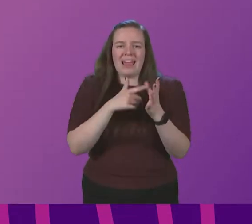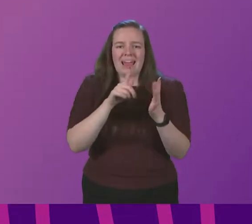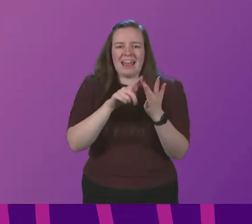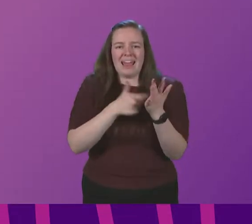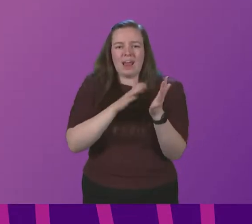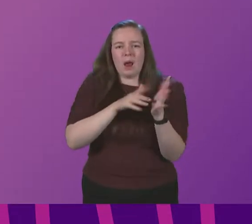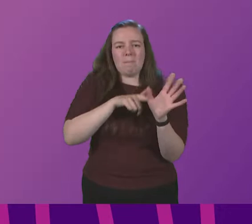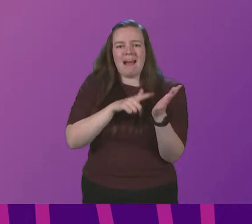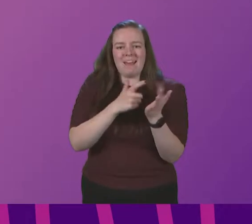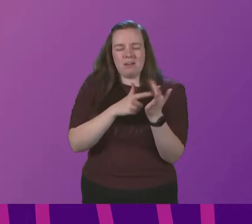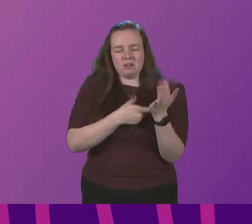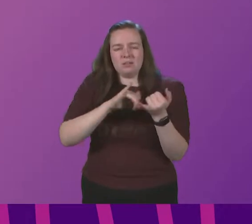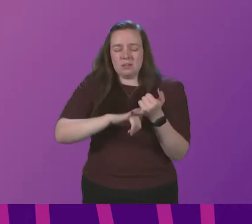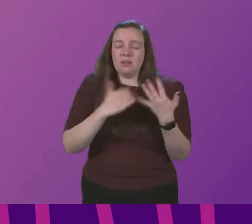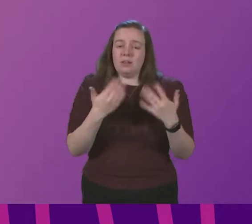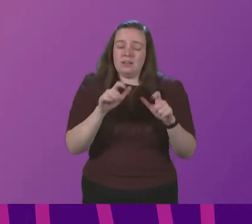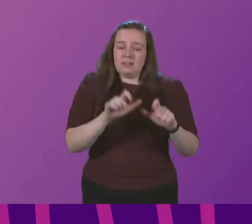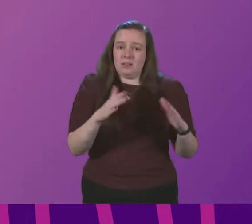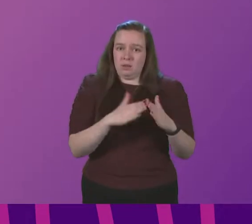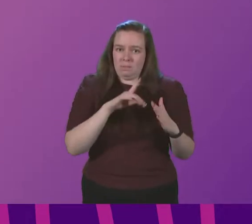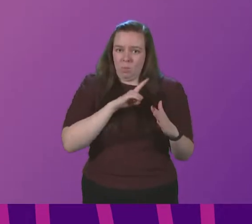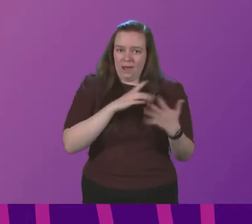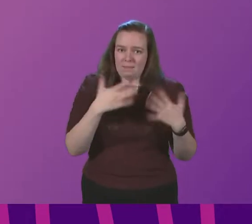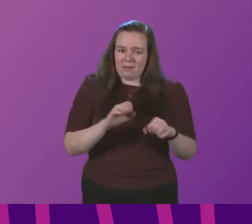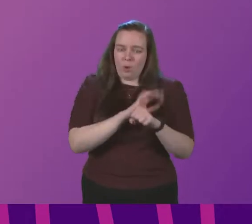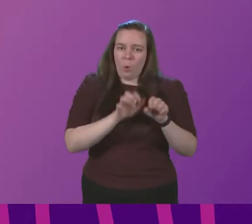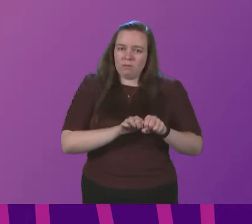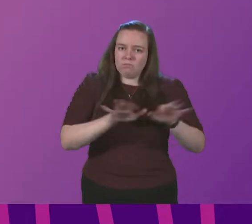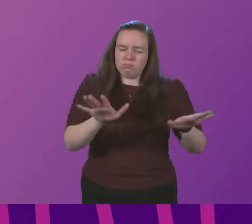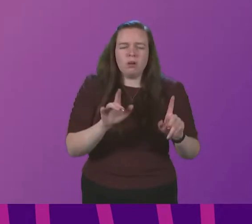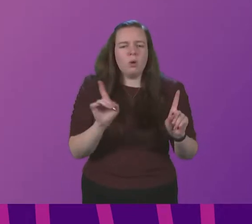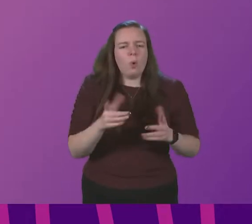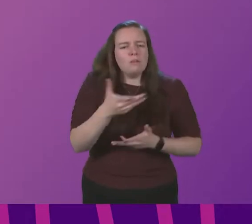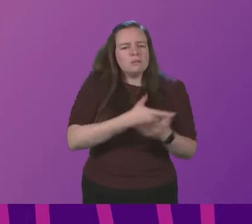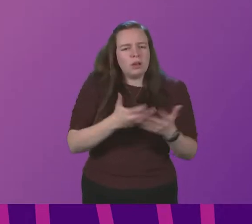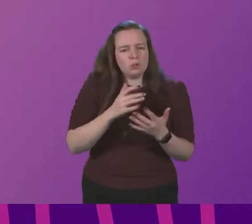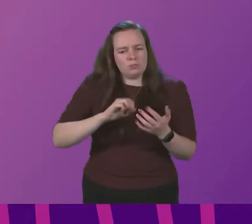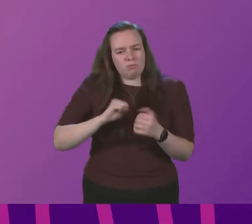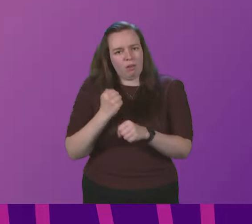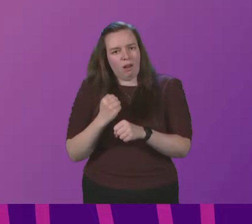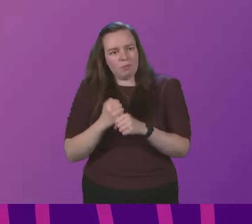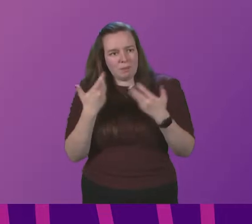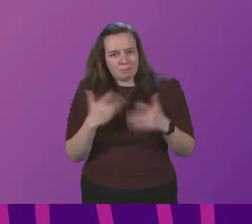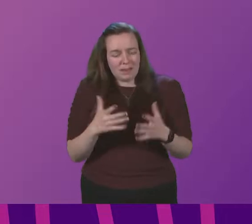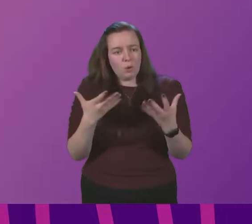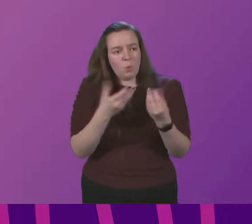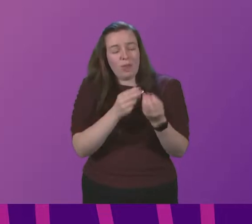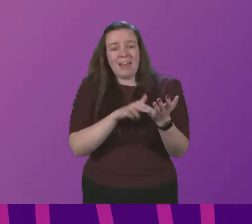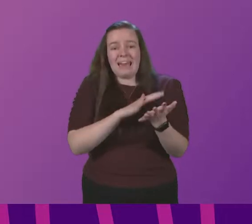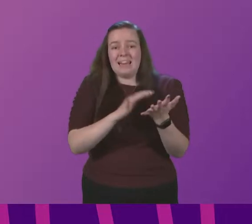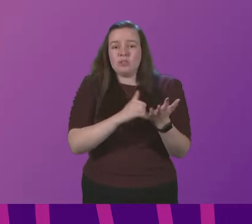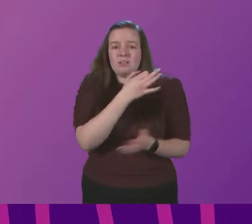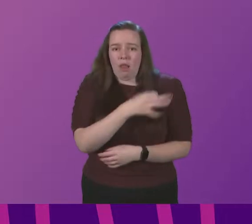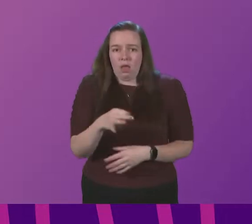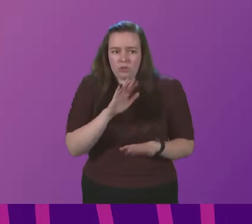are isolating following a Covid outbreak what discussions has the Scottish Government had with NHS Lanarkshire